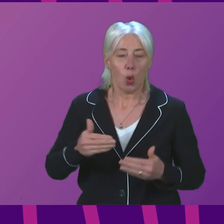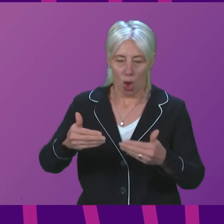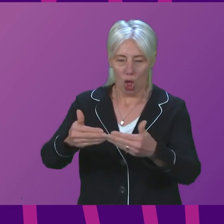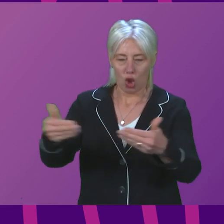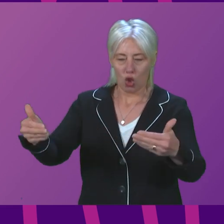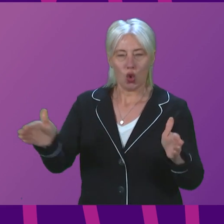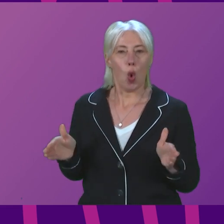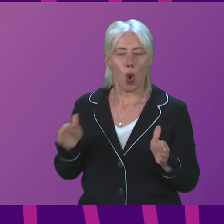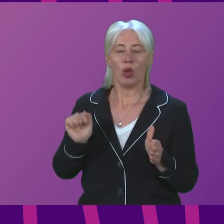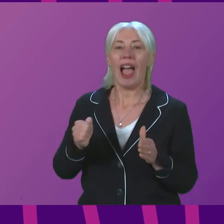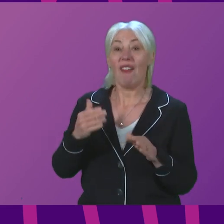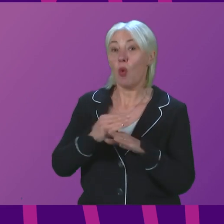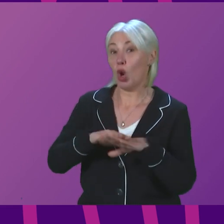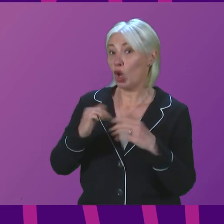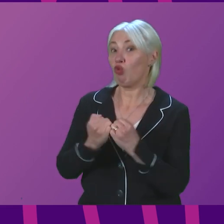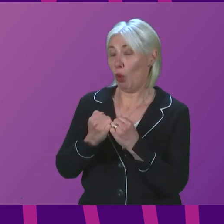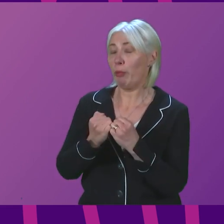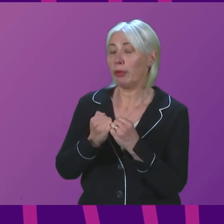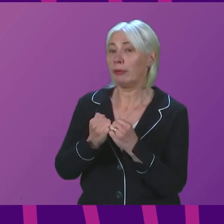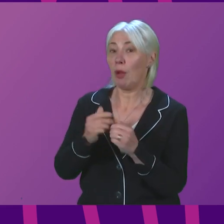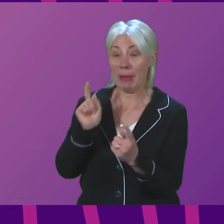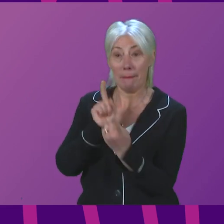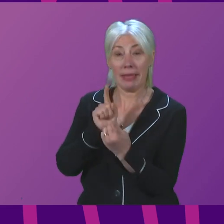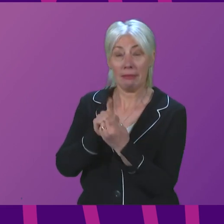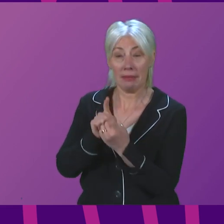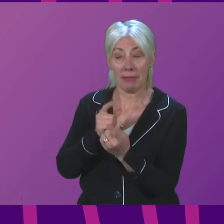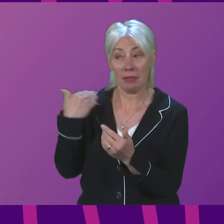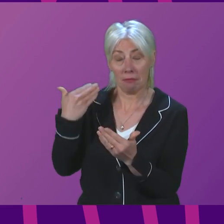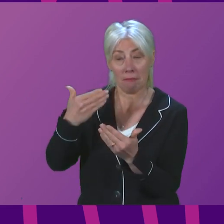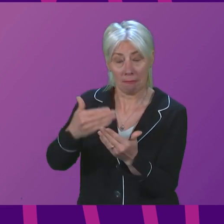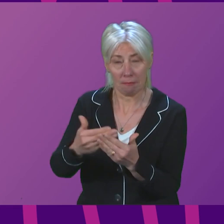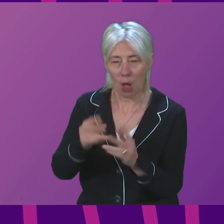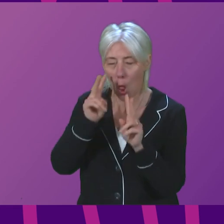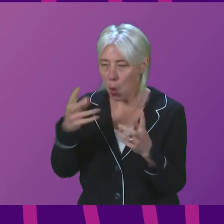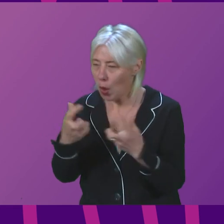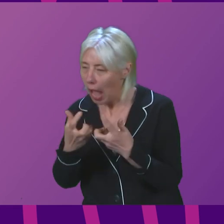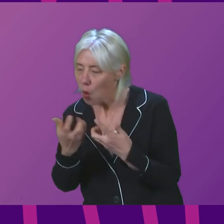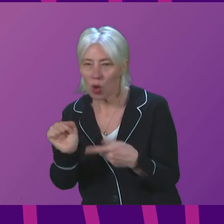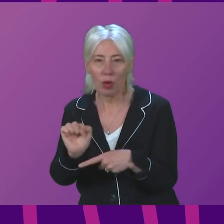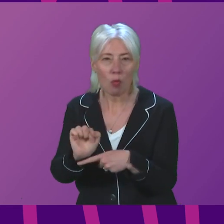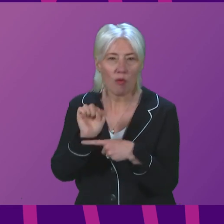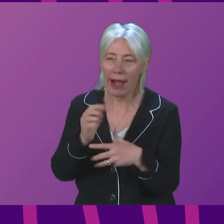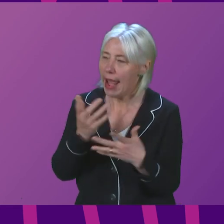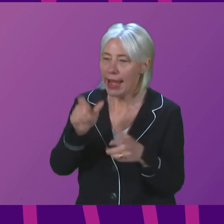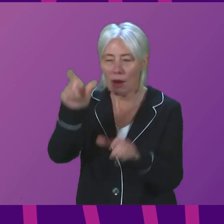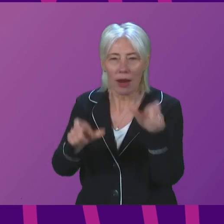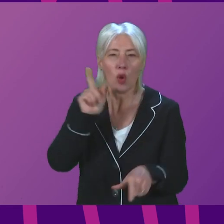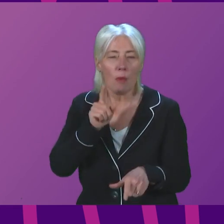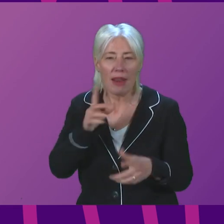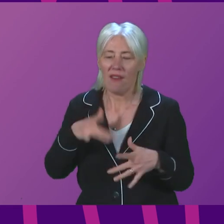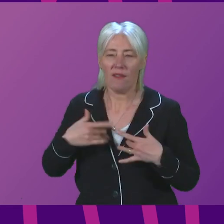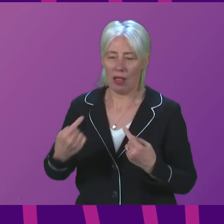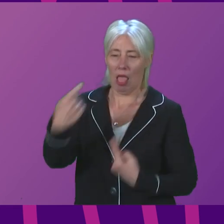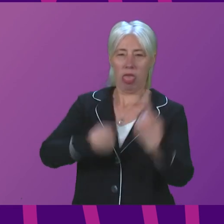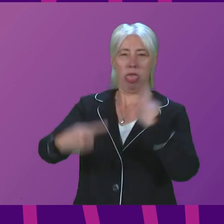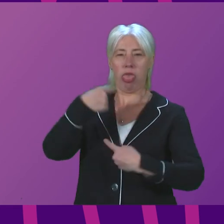Zones Working Group has been meeting. That is looking at ways to prevent any patients feeling harassed